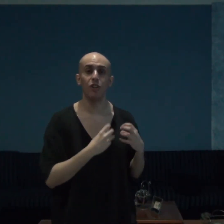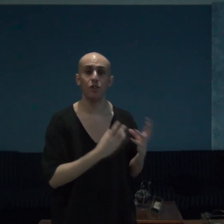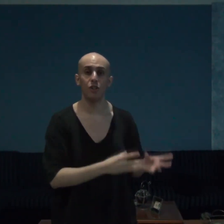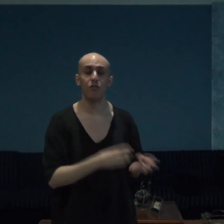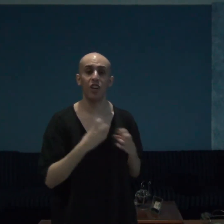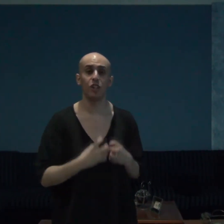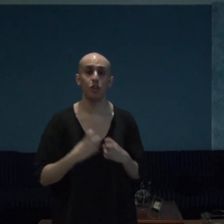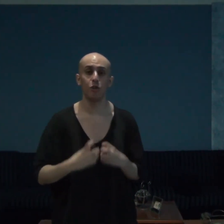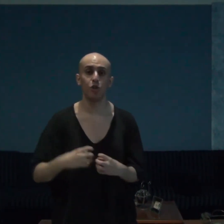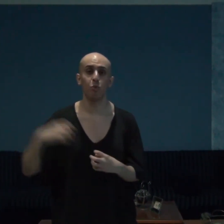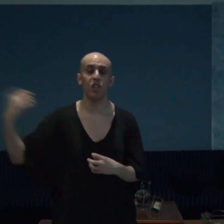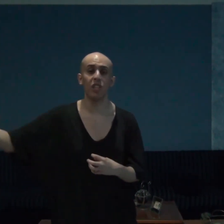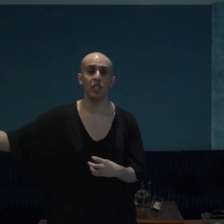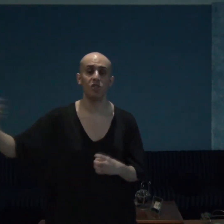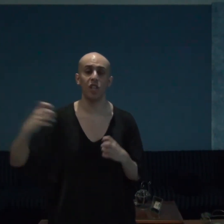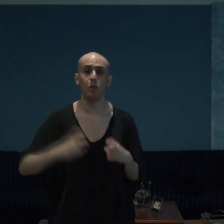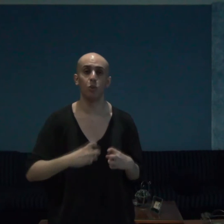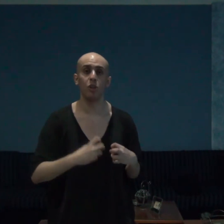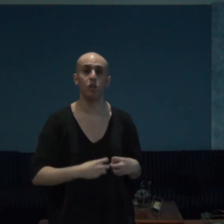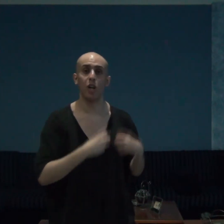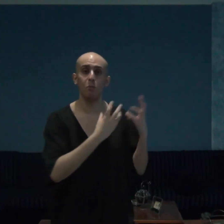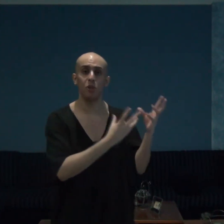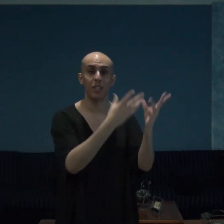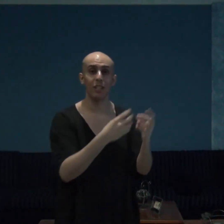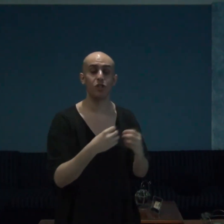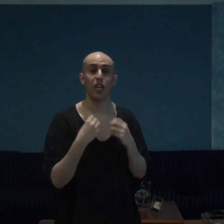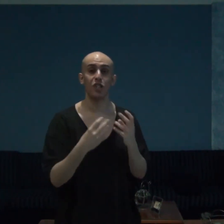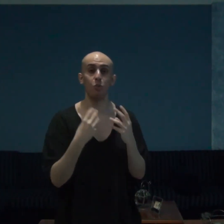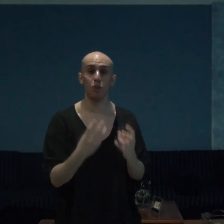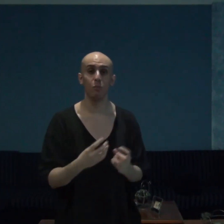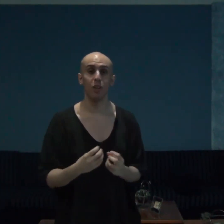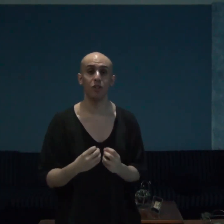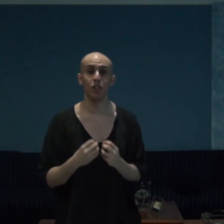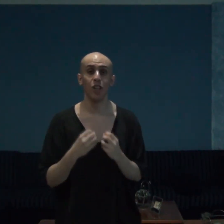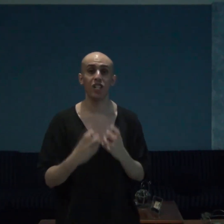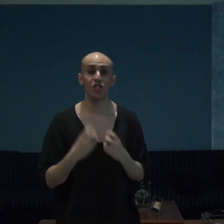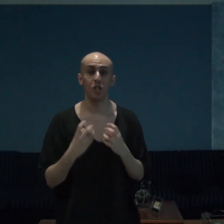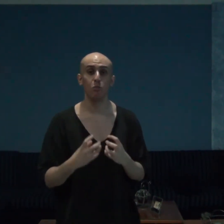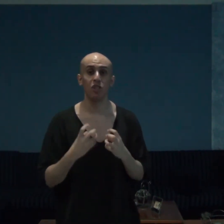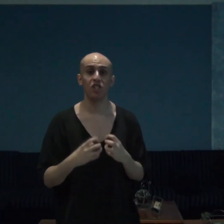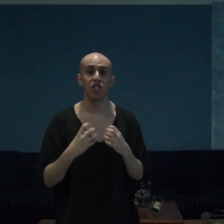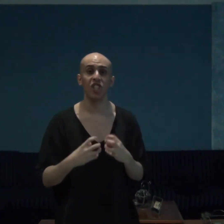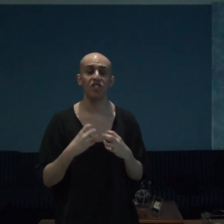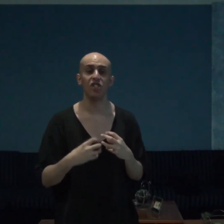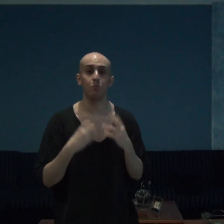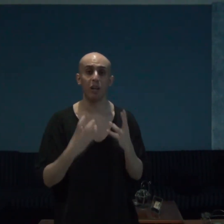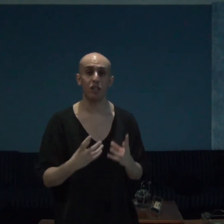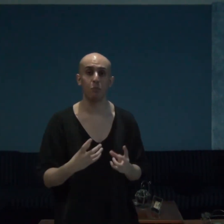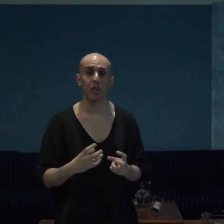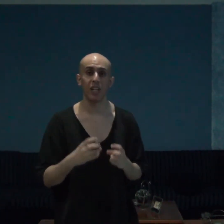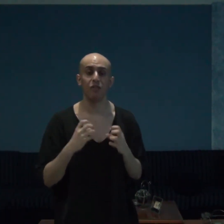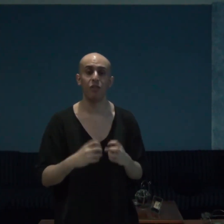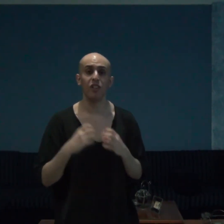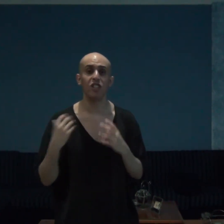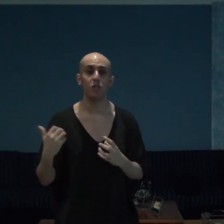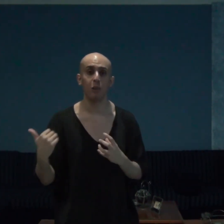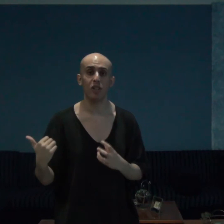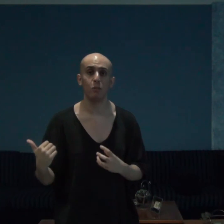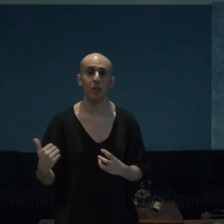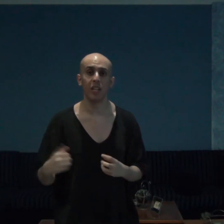of and close with Guts and would look up to Guts as a role model and someone she is inspired by very inspired by